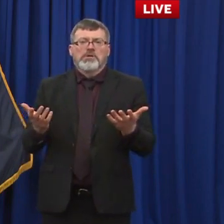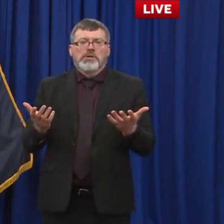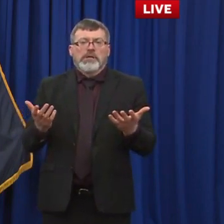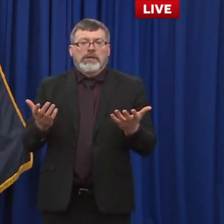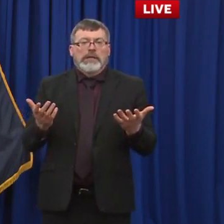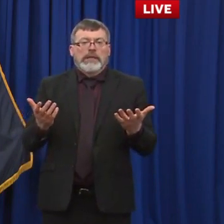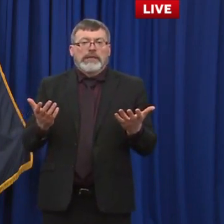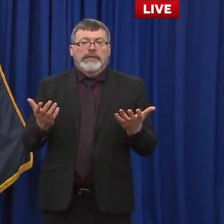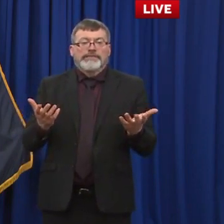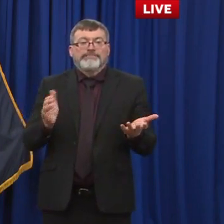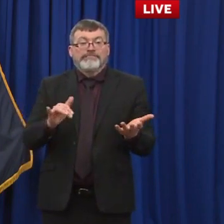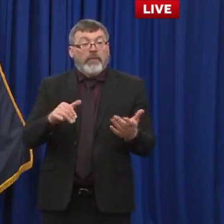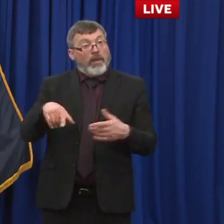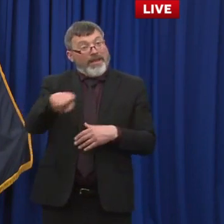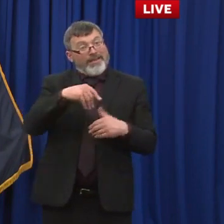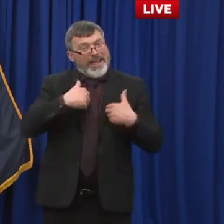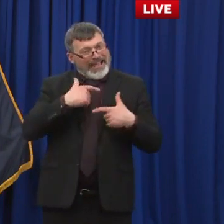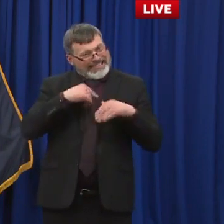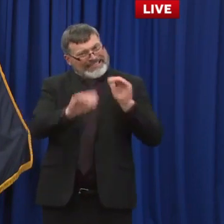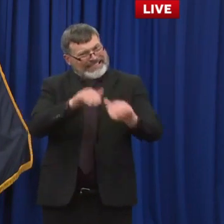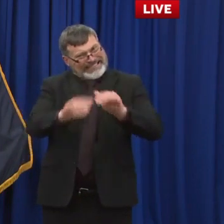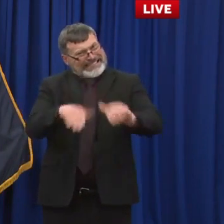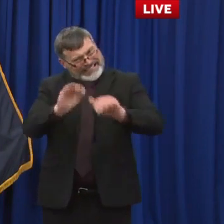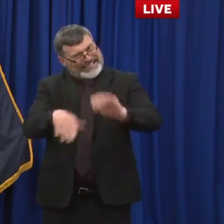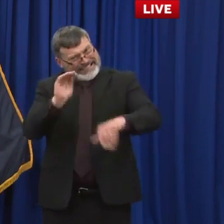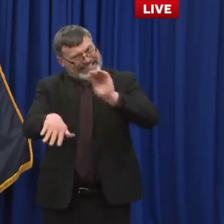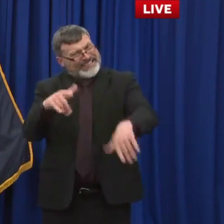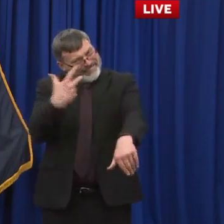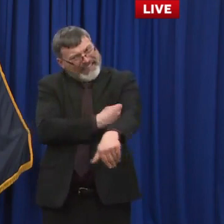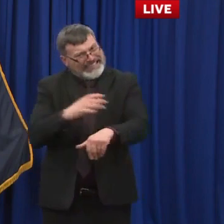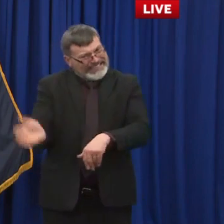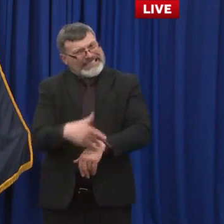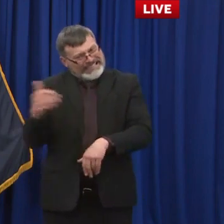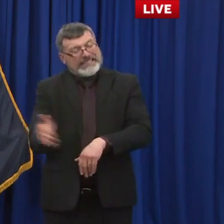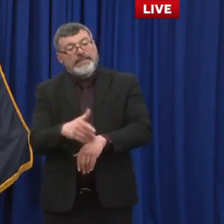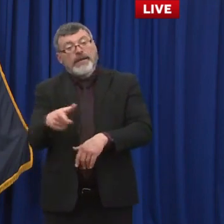know it's it's with the population that's either making that choice or can withstand the symptoms a little better